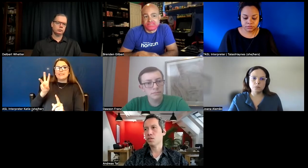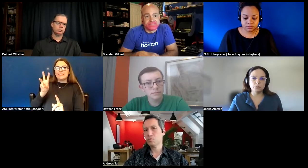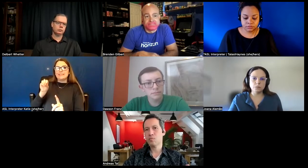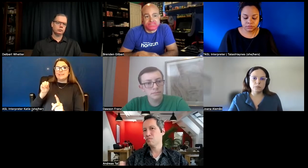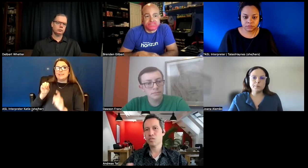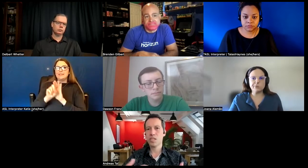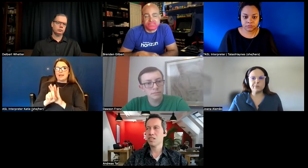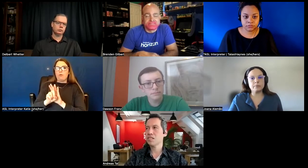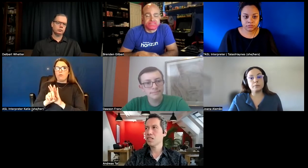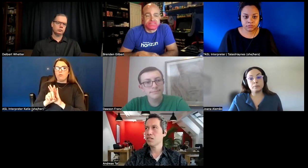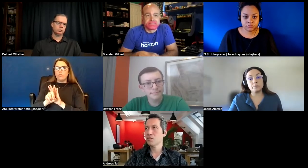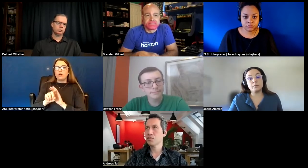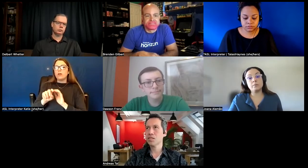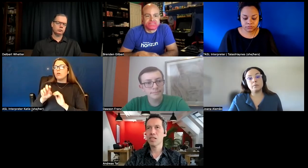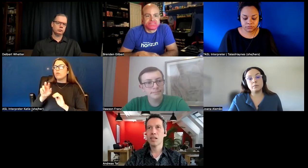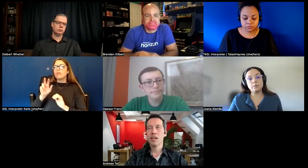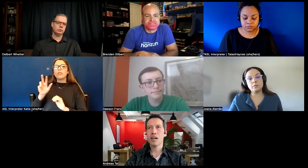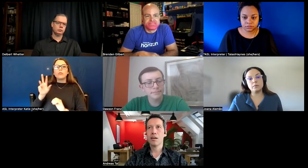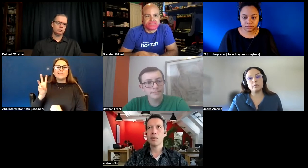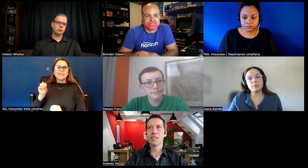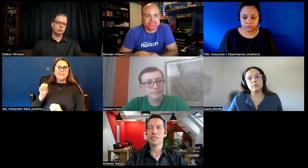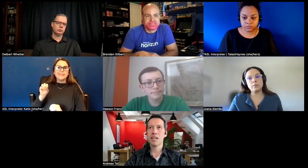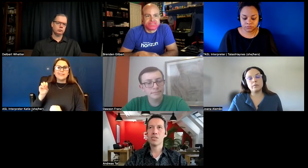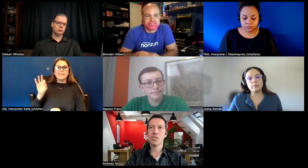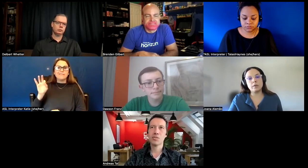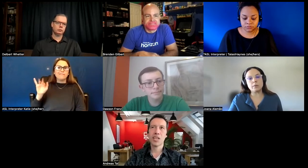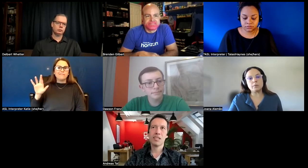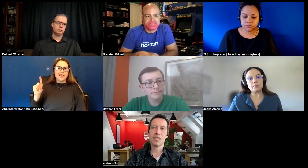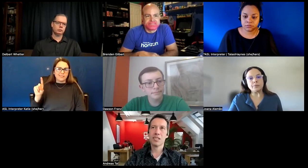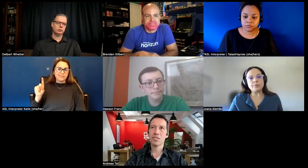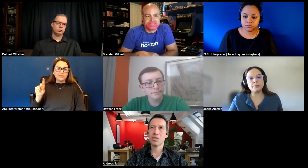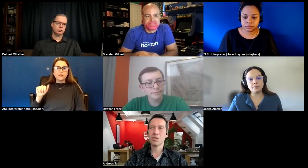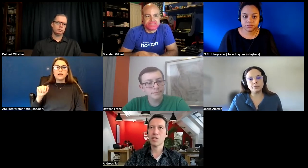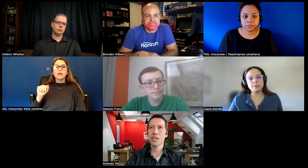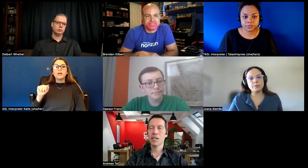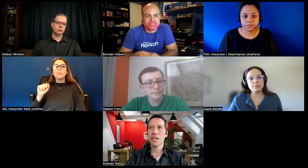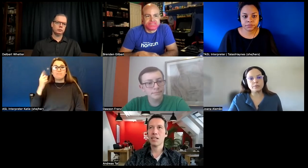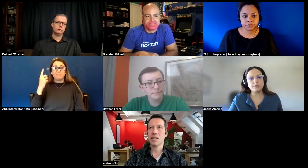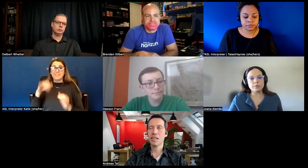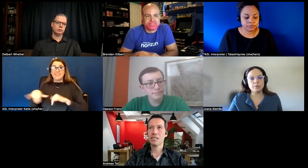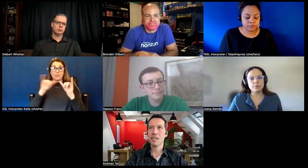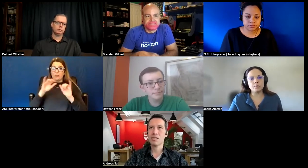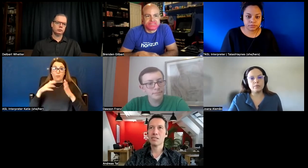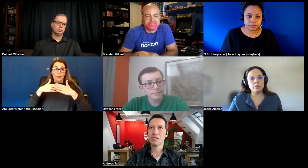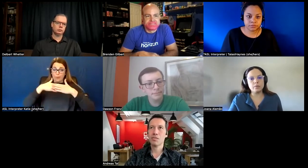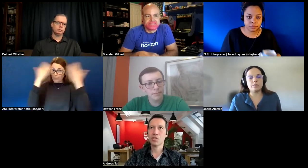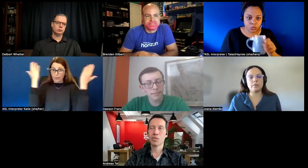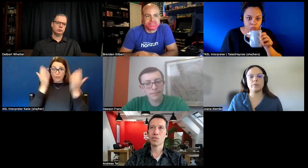360 field uh but there is no standard yet so and and that's that's difficult so